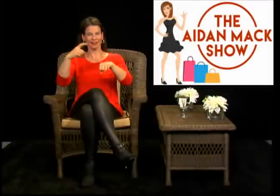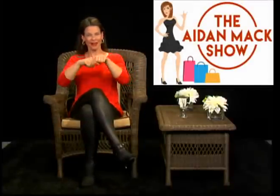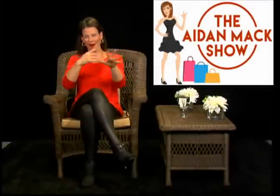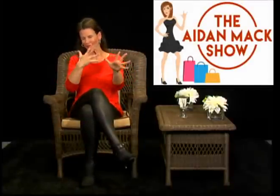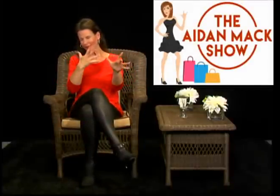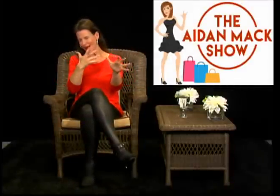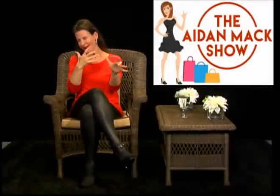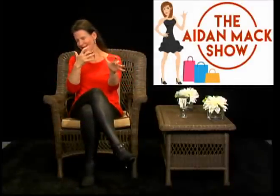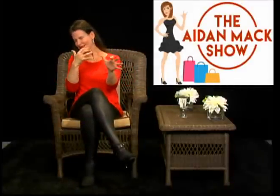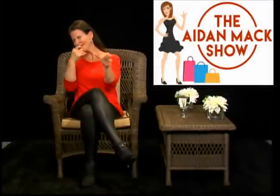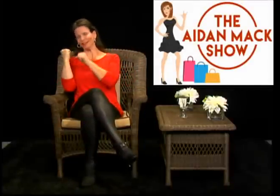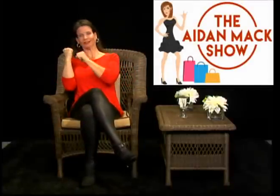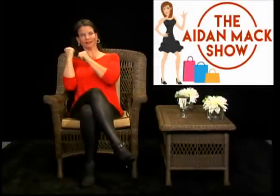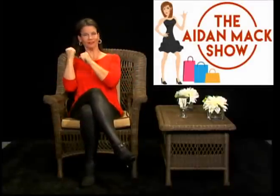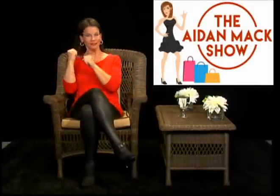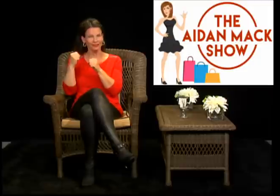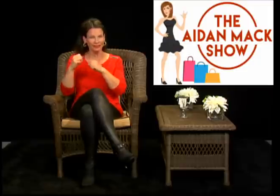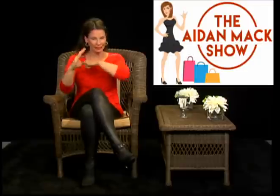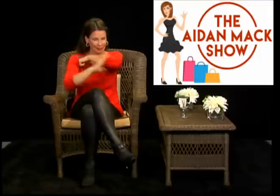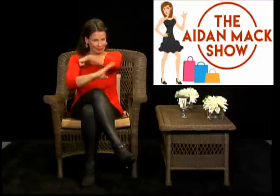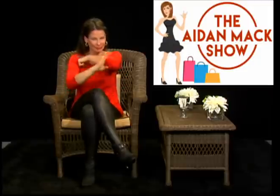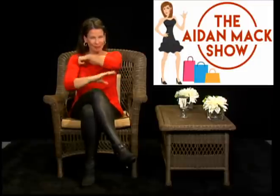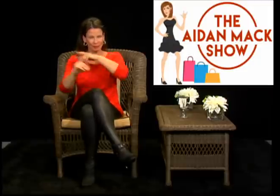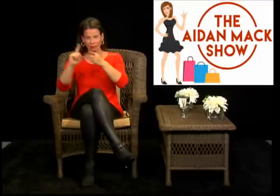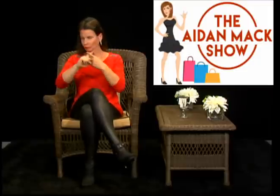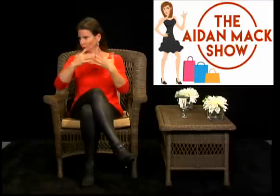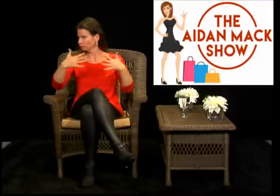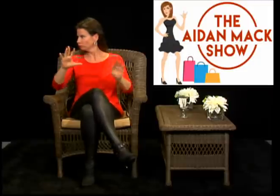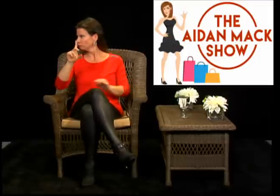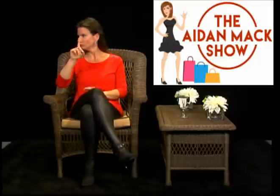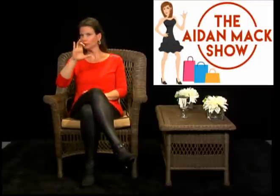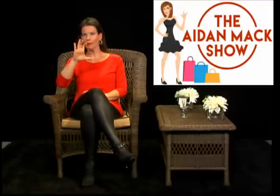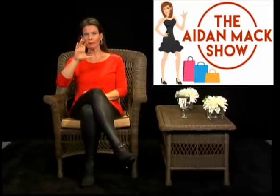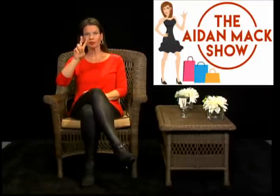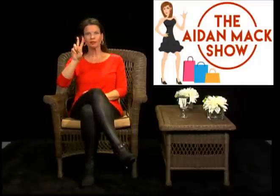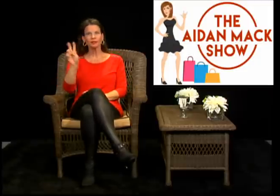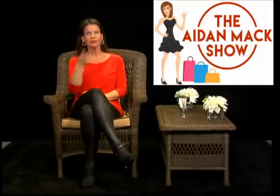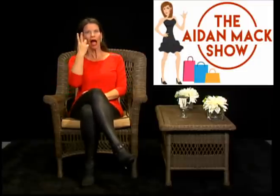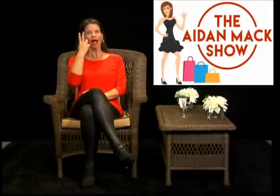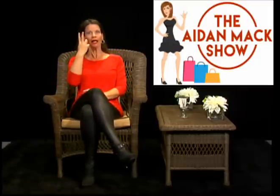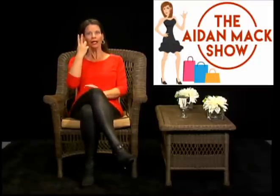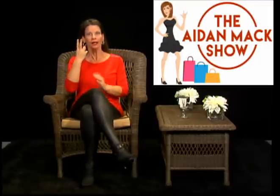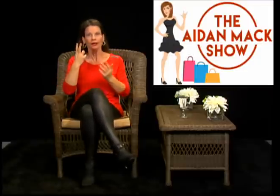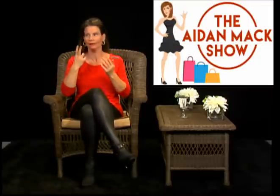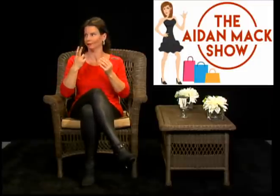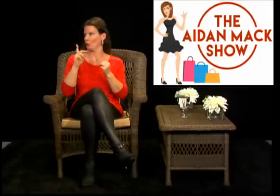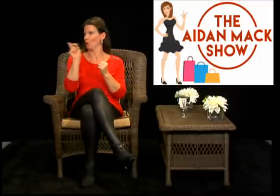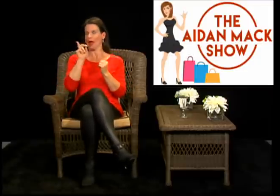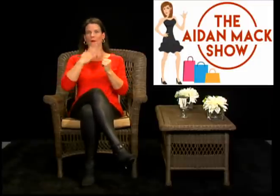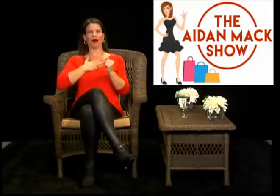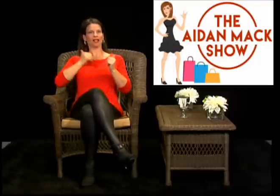Oof, time just flies so fast, look at the time, we're now in December, December 2nd